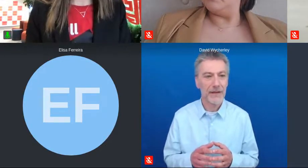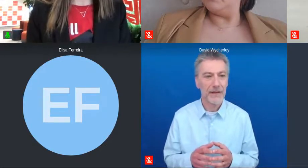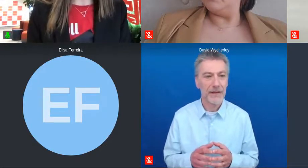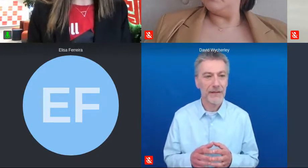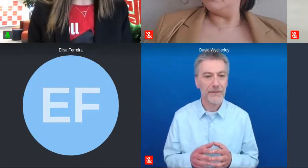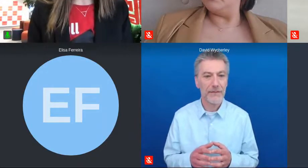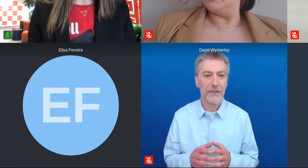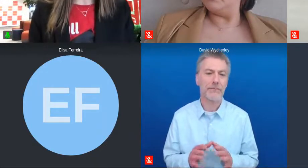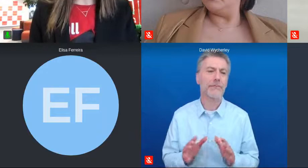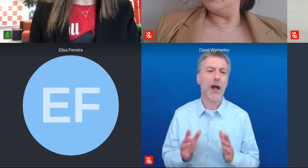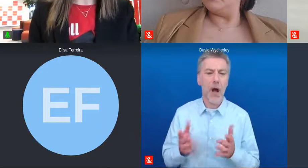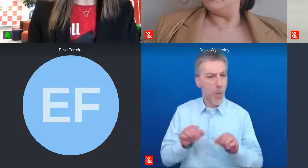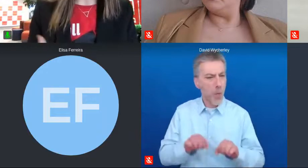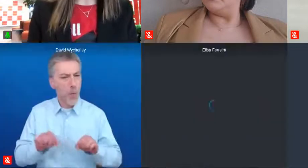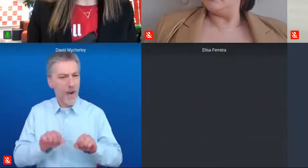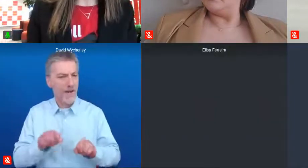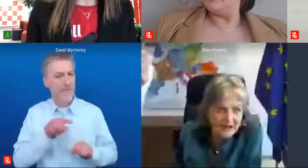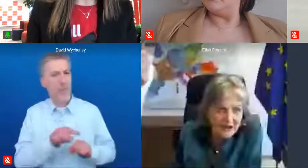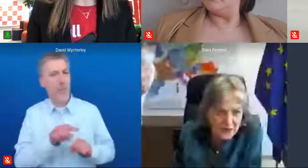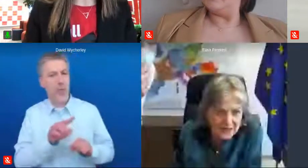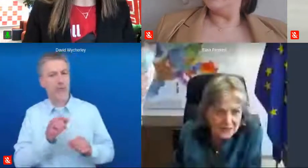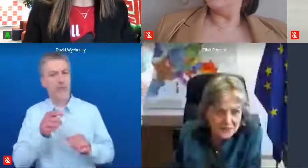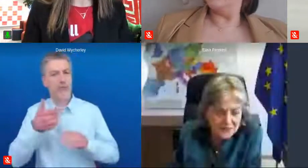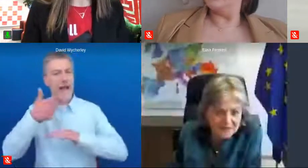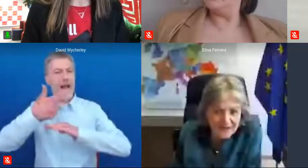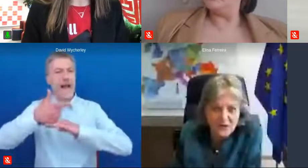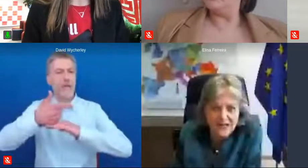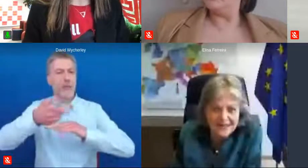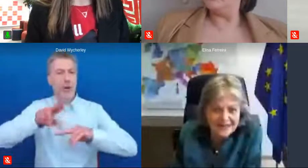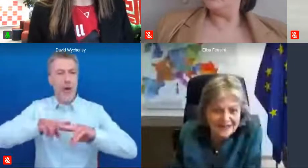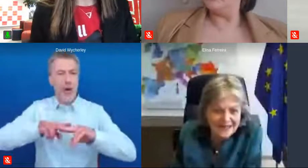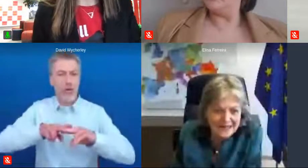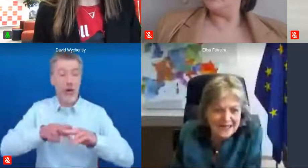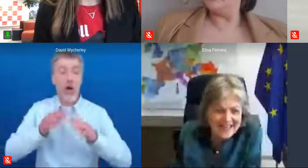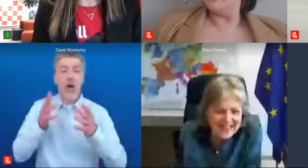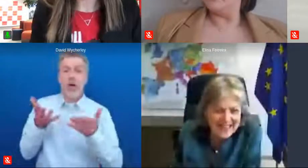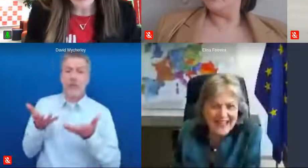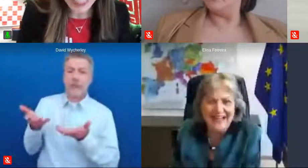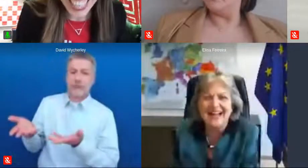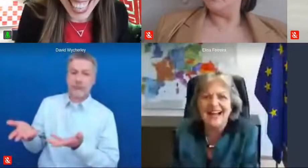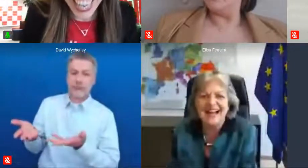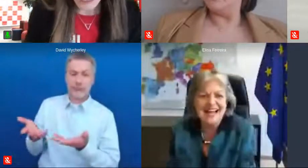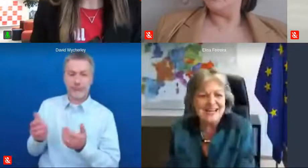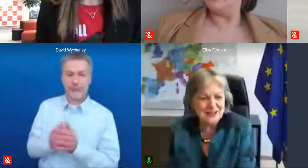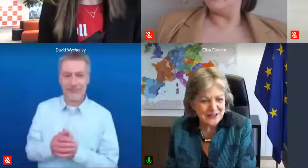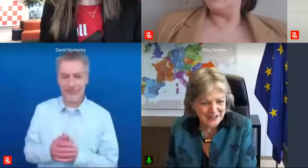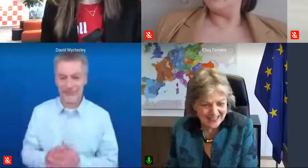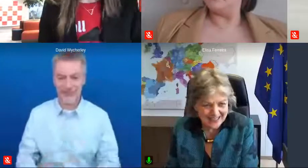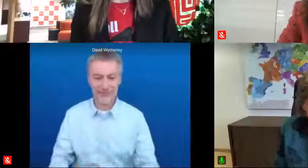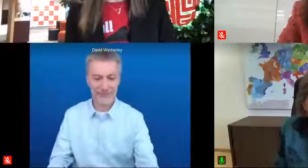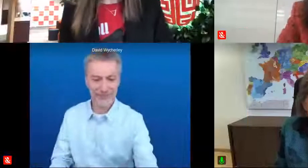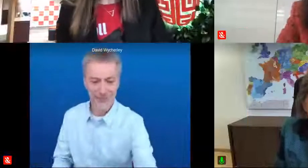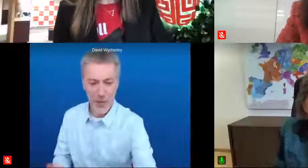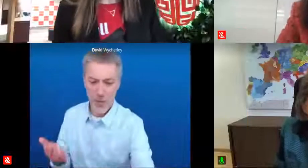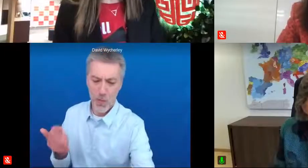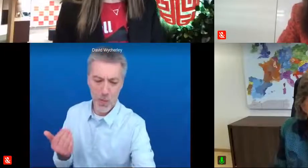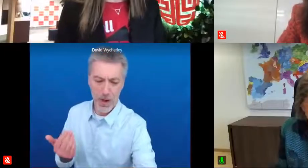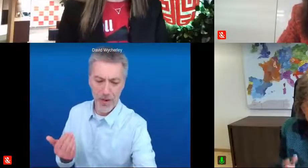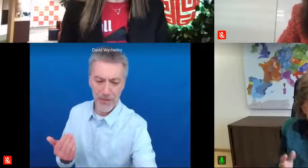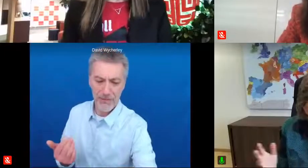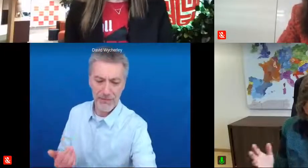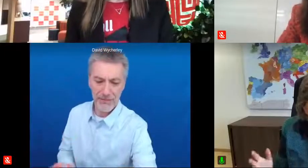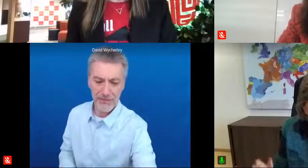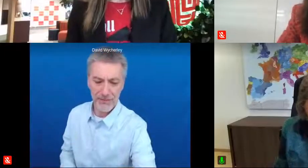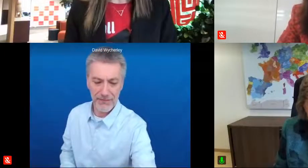in the meanwhile i will intro i mean i i think the commissioner doesn't need much of it hi guys i see you're welcome i had to